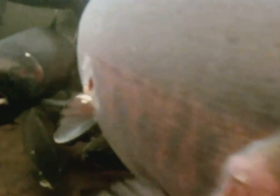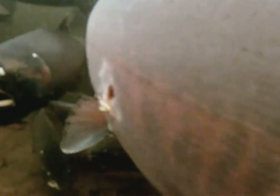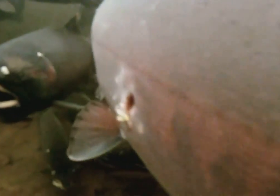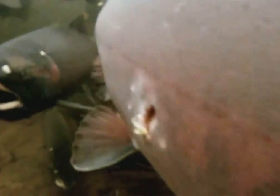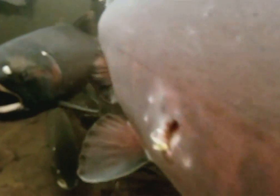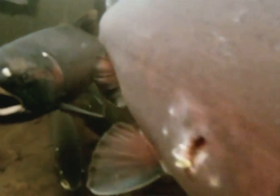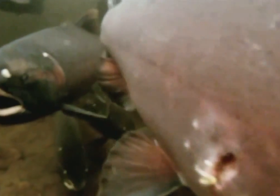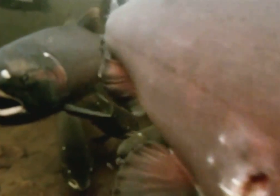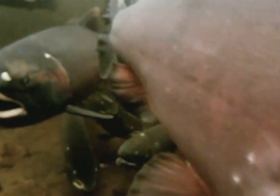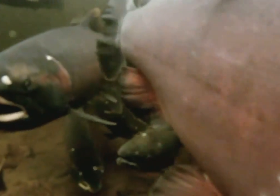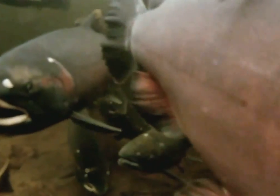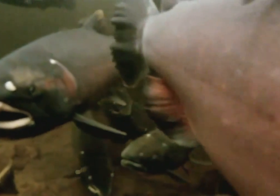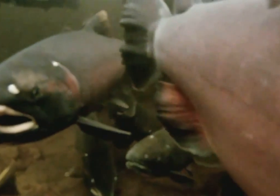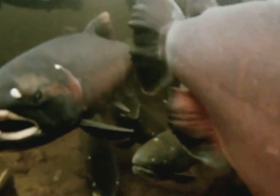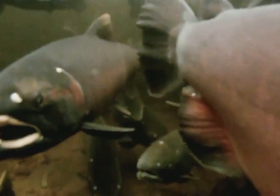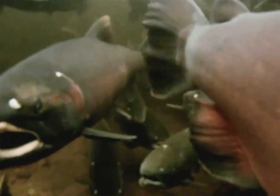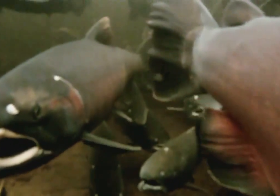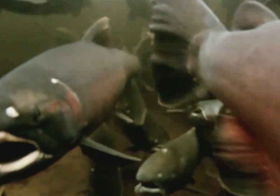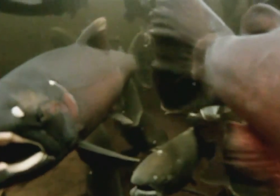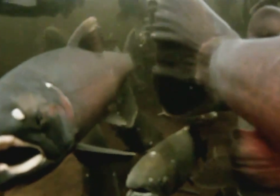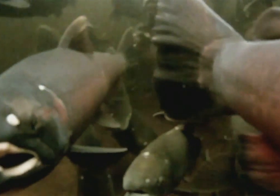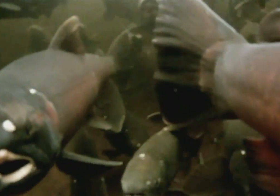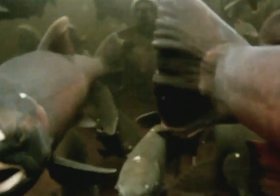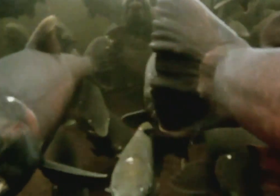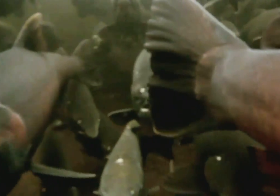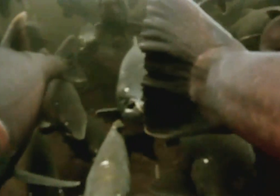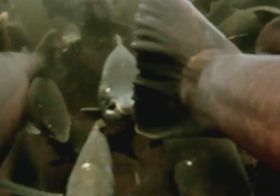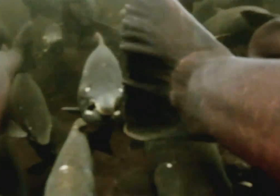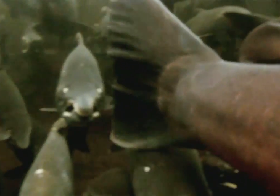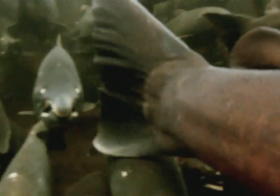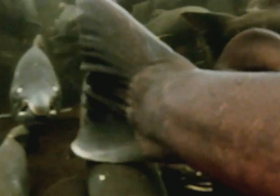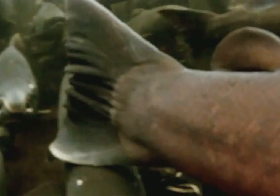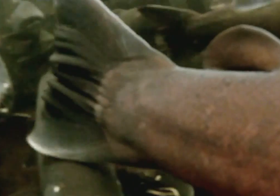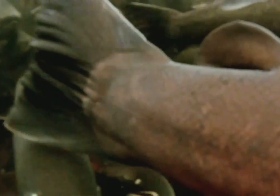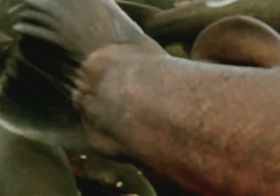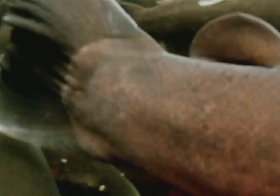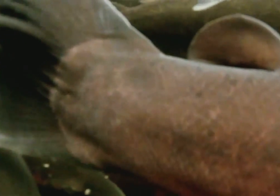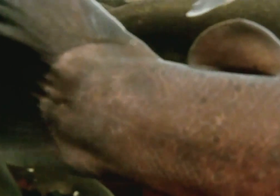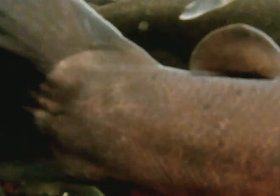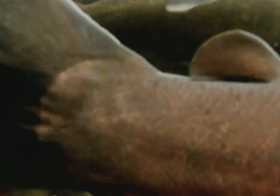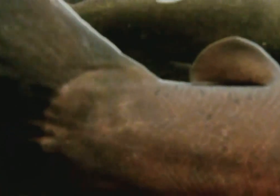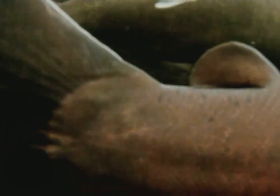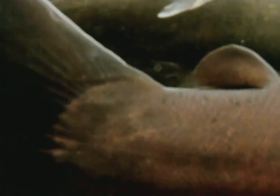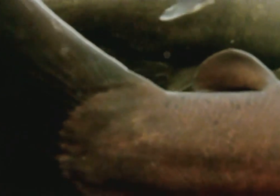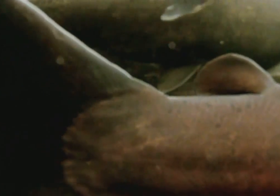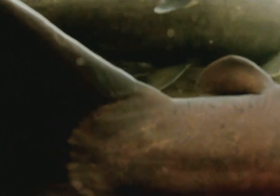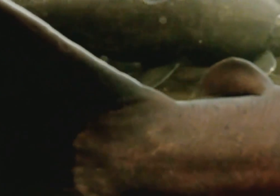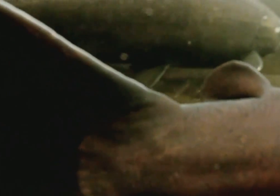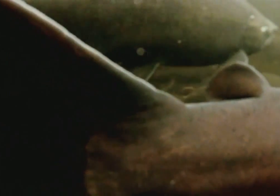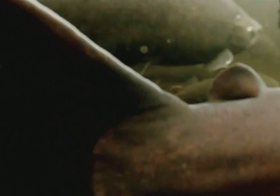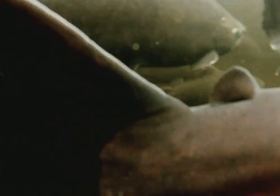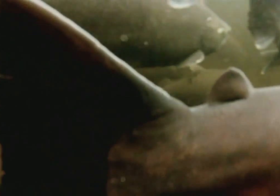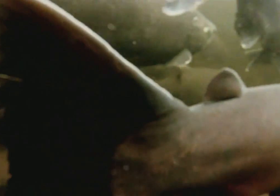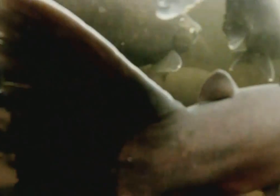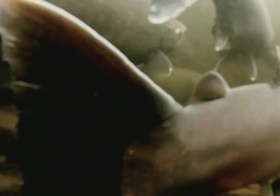perception, there are really about seven or eight stages to a salmon's existence, and of course, every stage